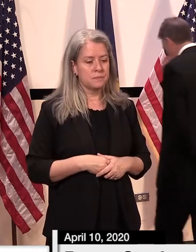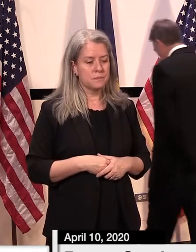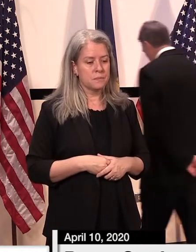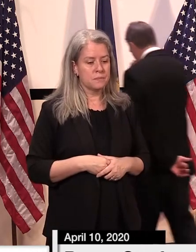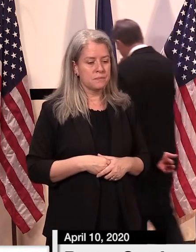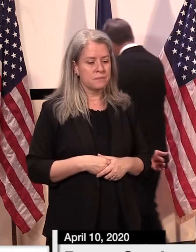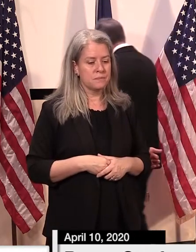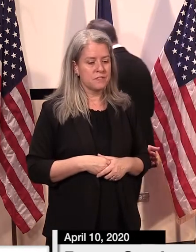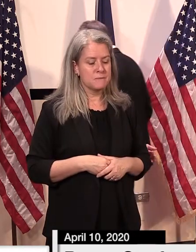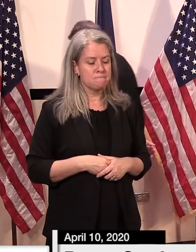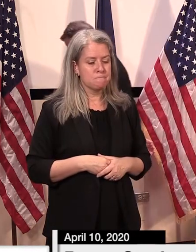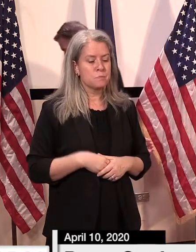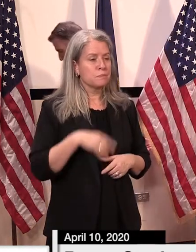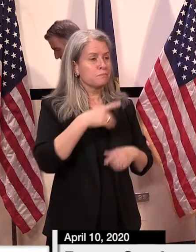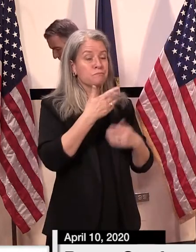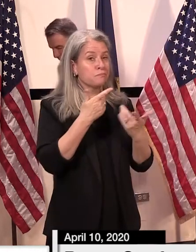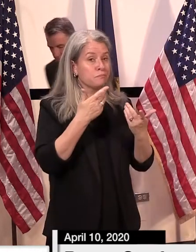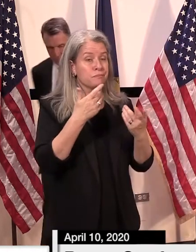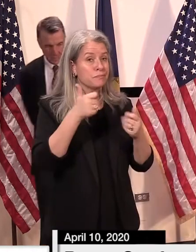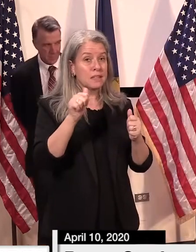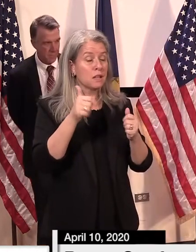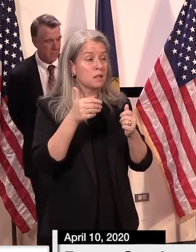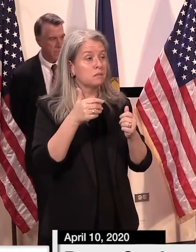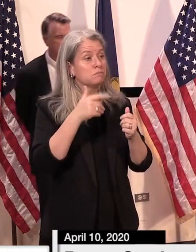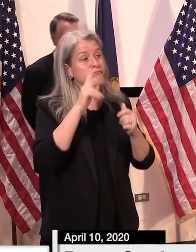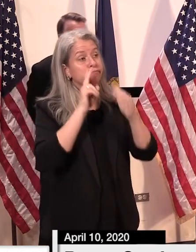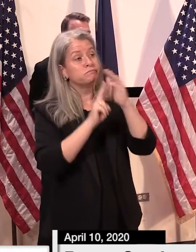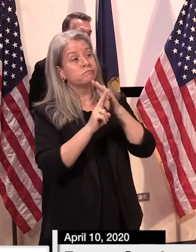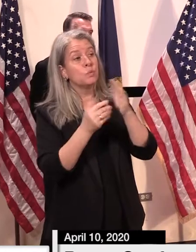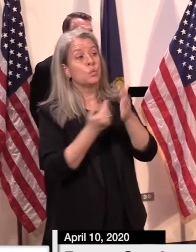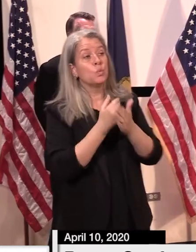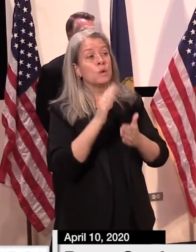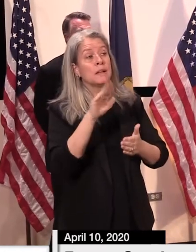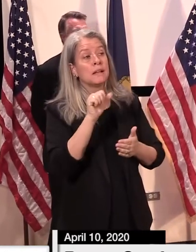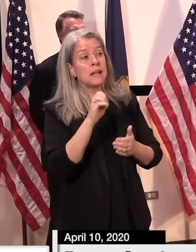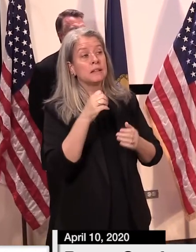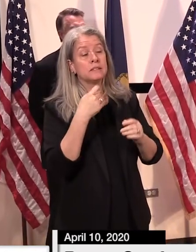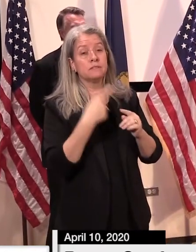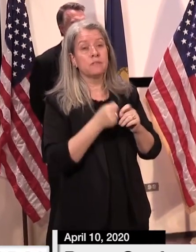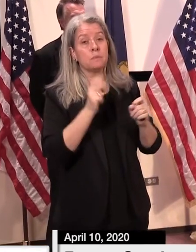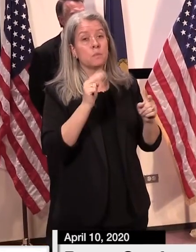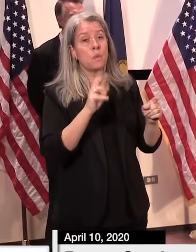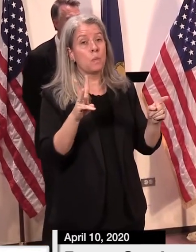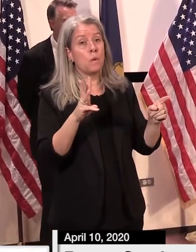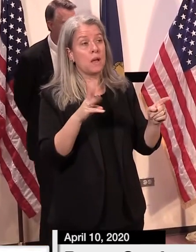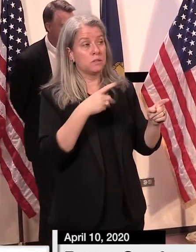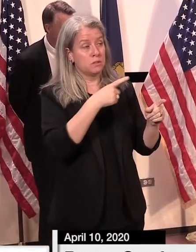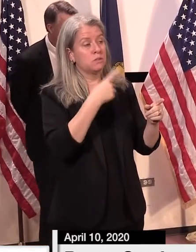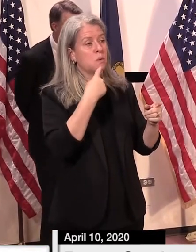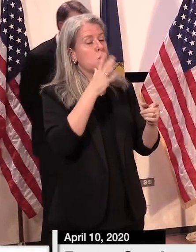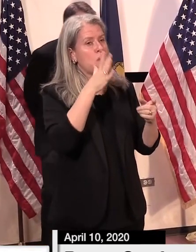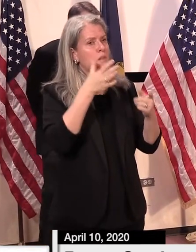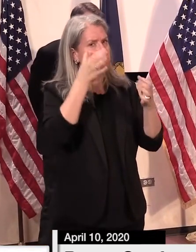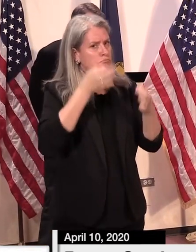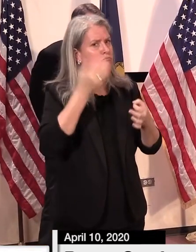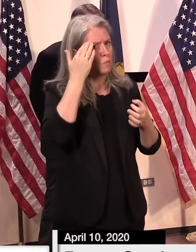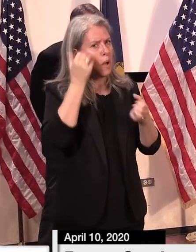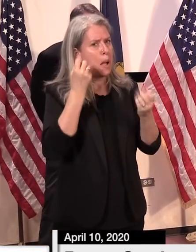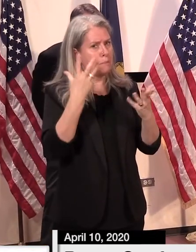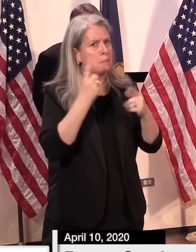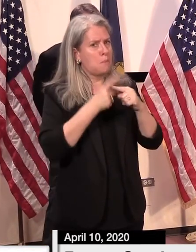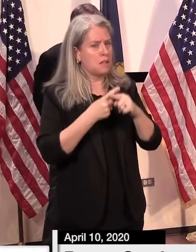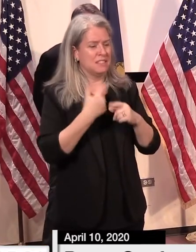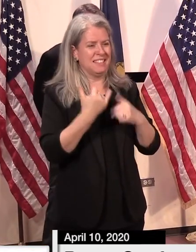the expectation of any new cases from Northwest announced later today is the expectation that they'll be transferred